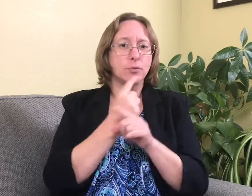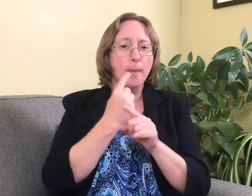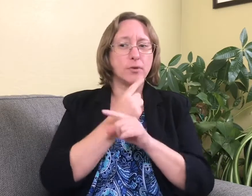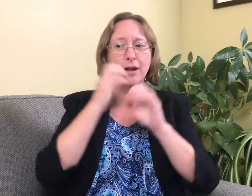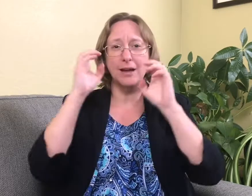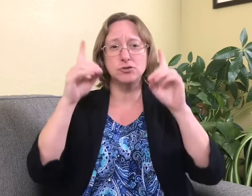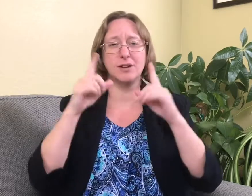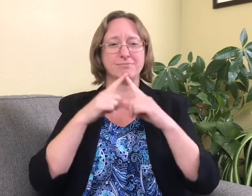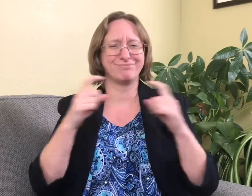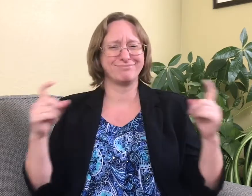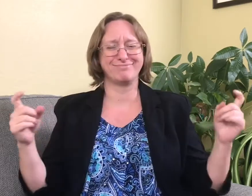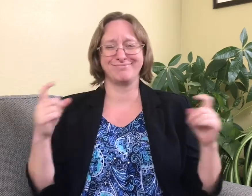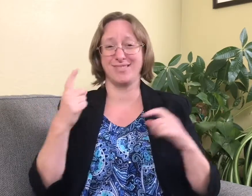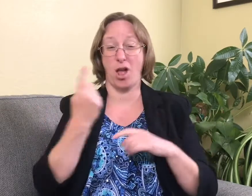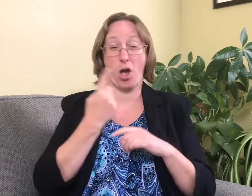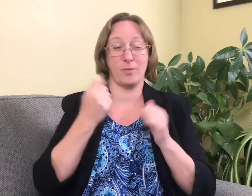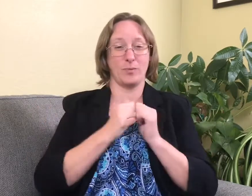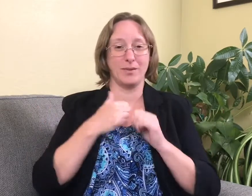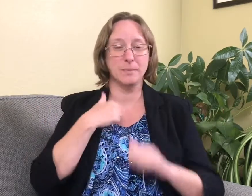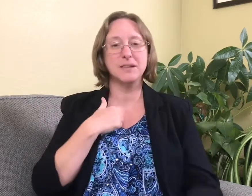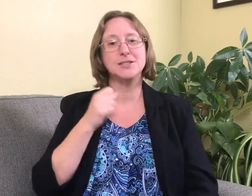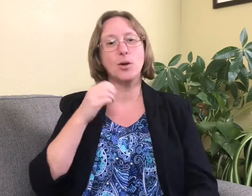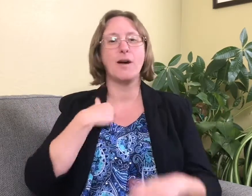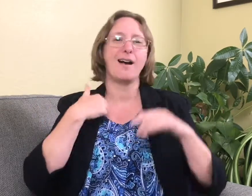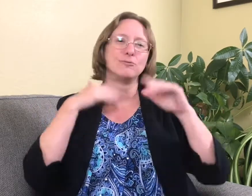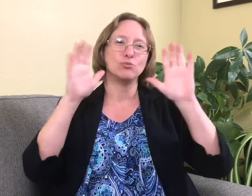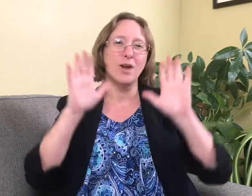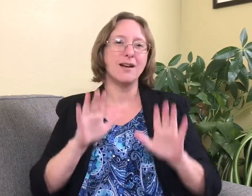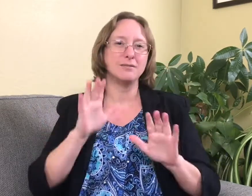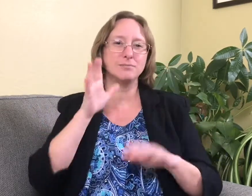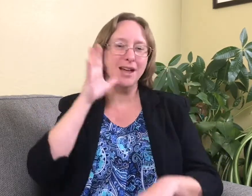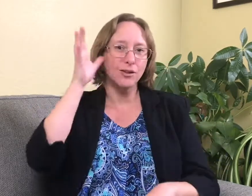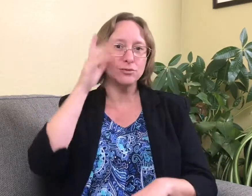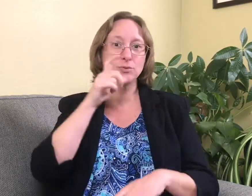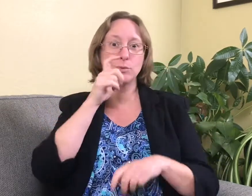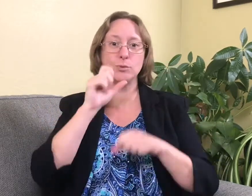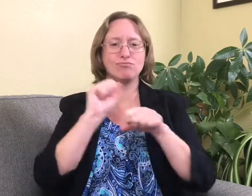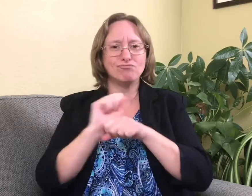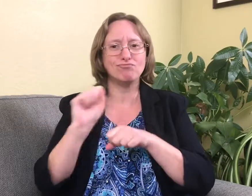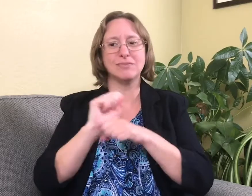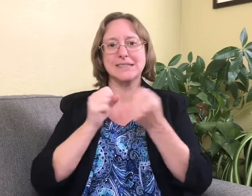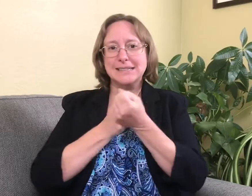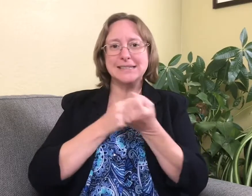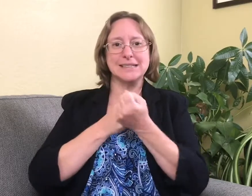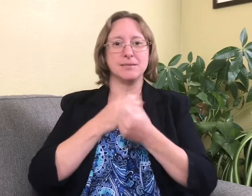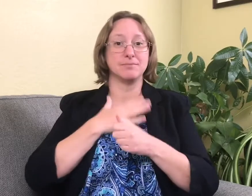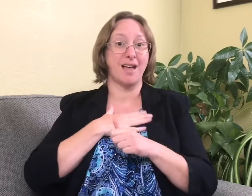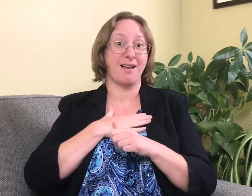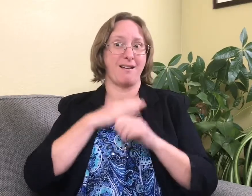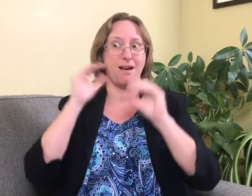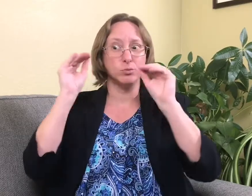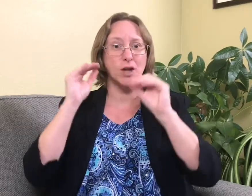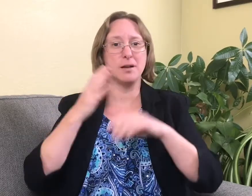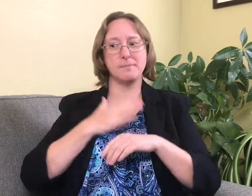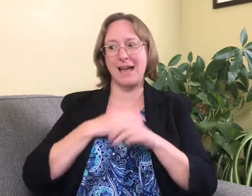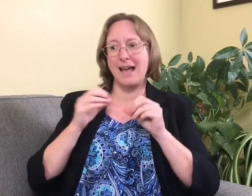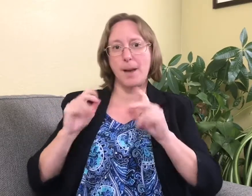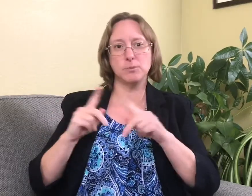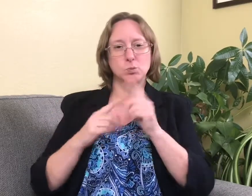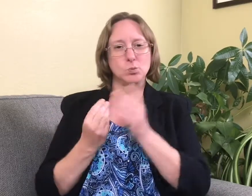-appropriate milestones in language, education, as well as other areas. I had wonderful parents who really worked hard and supported